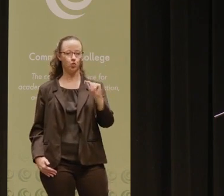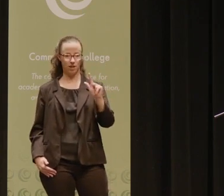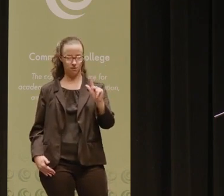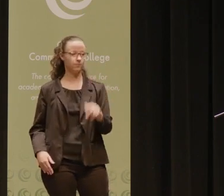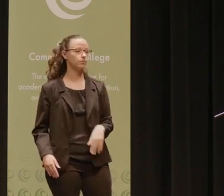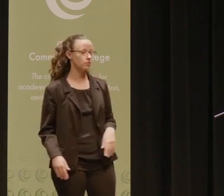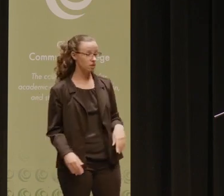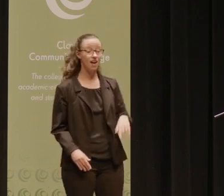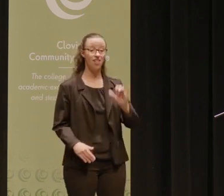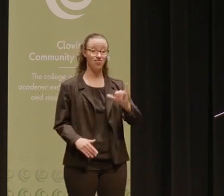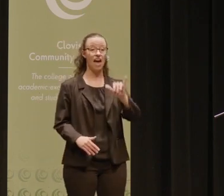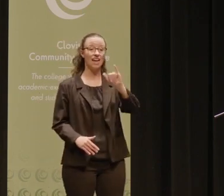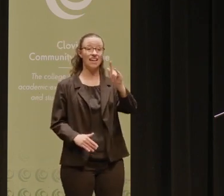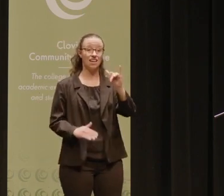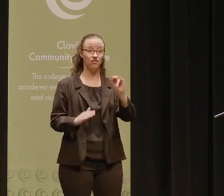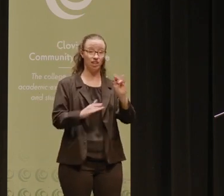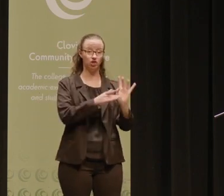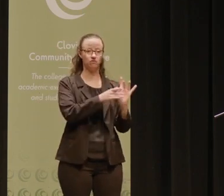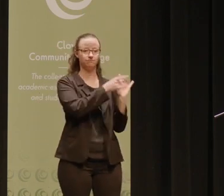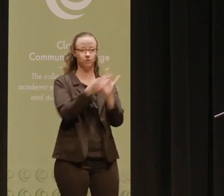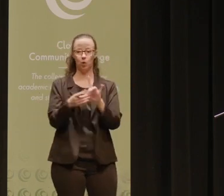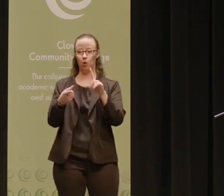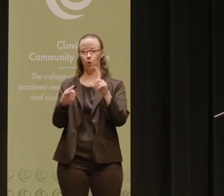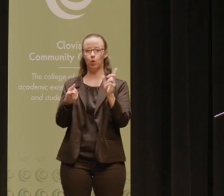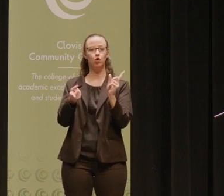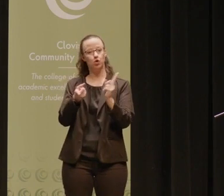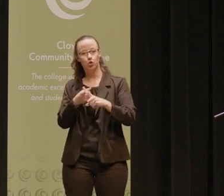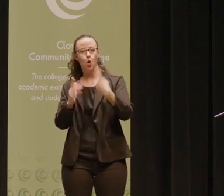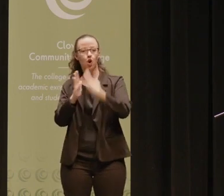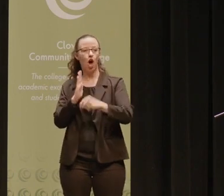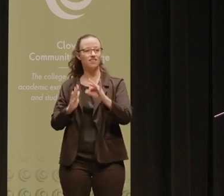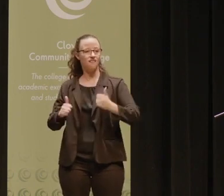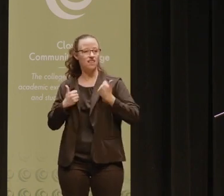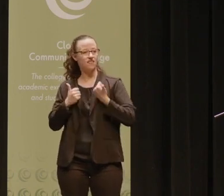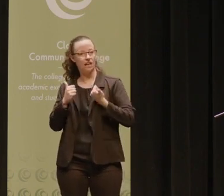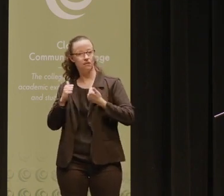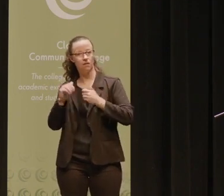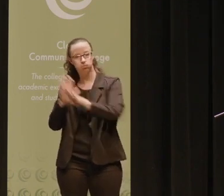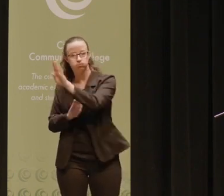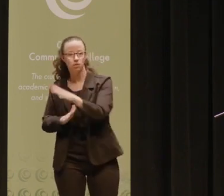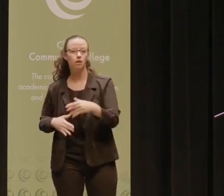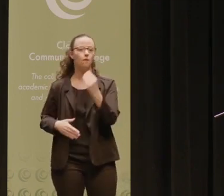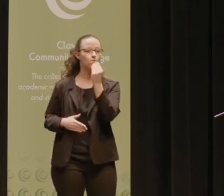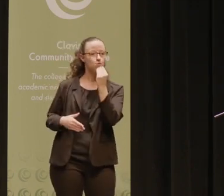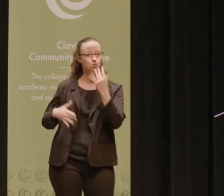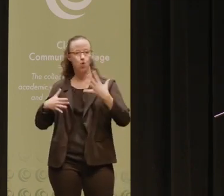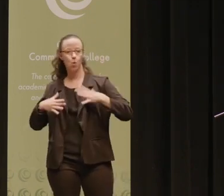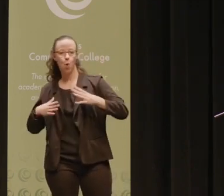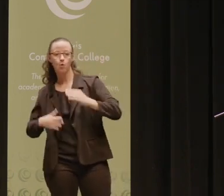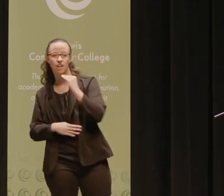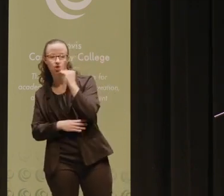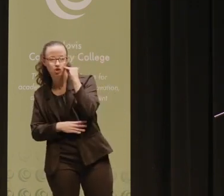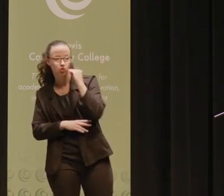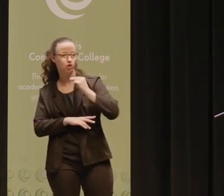inflation has been directly attributed to a huge spike in the cost of living, where food and clothing and shelter and health care